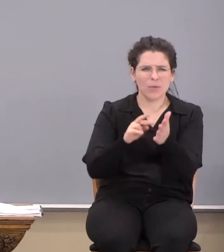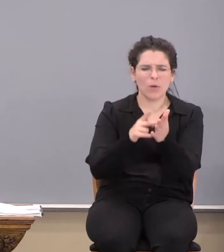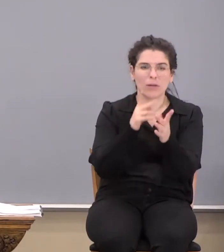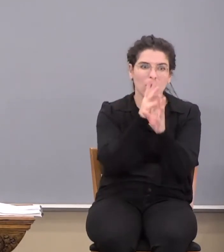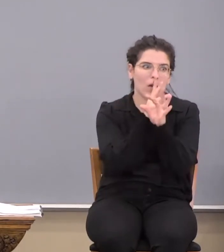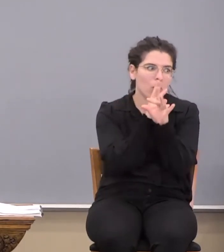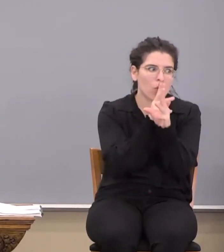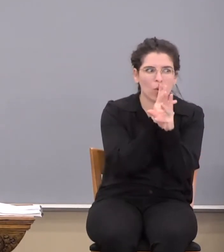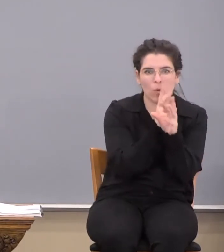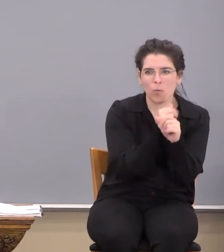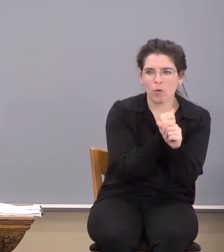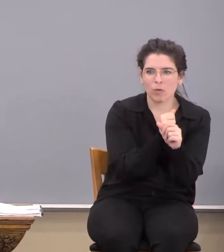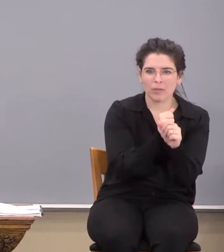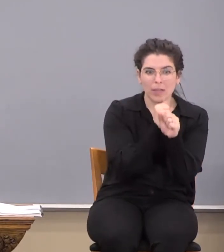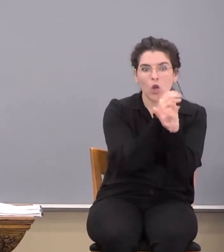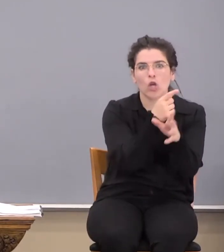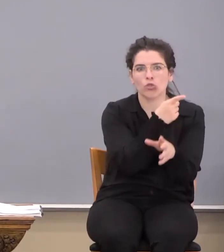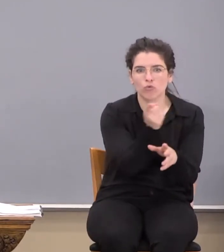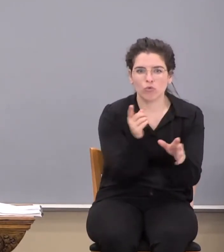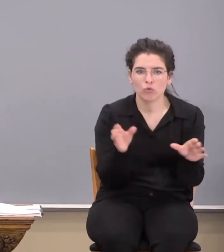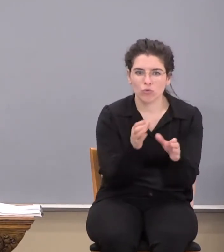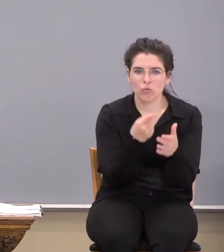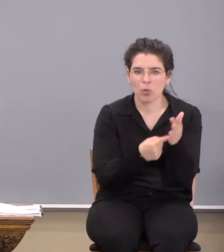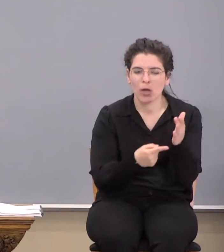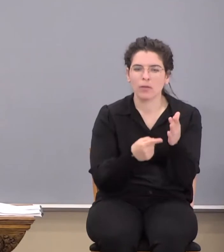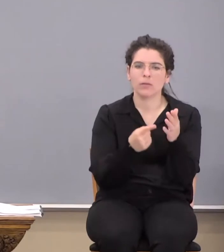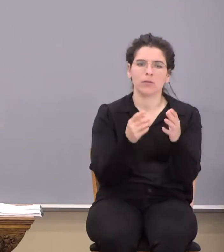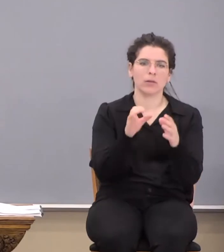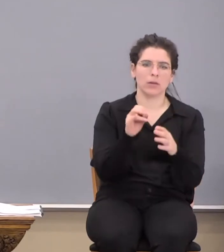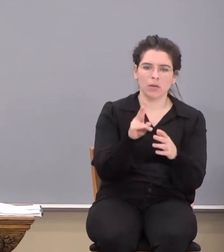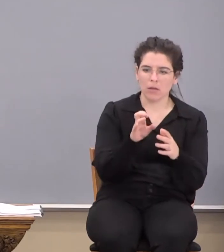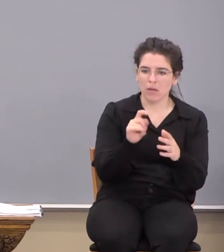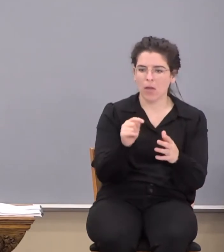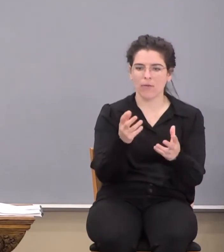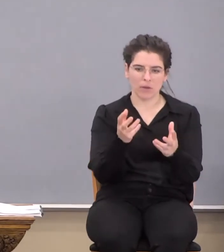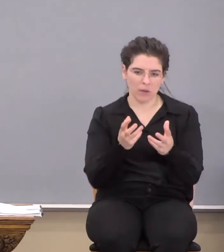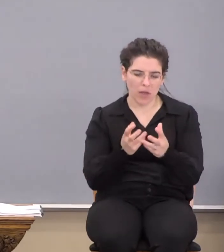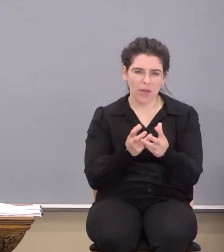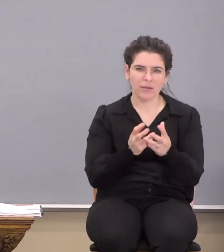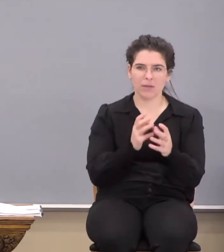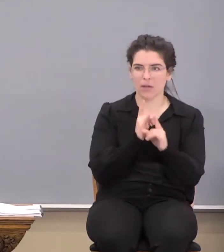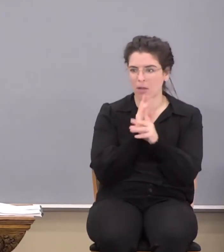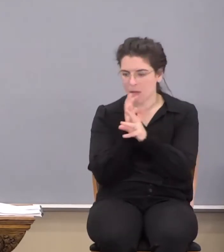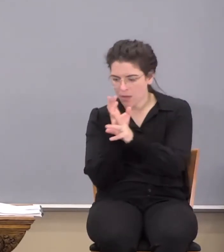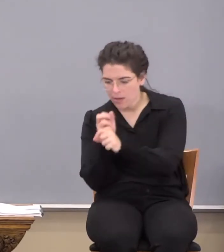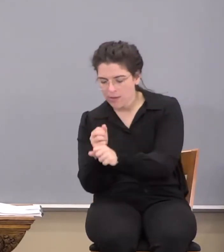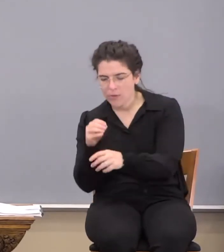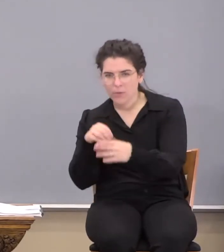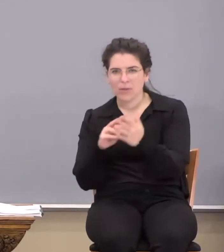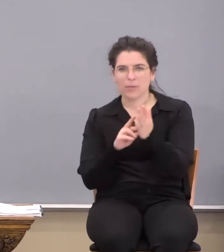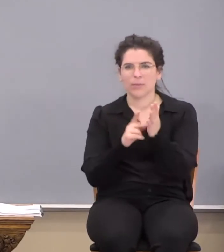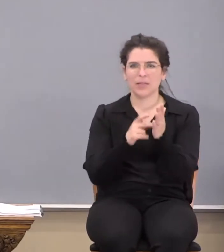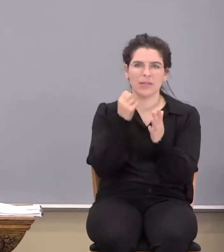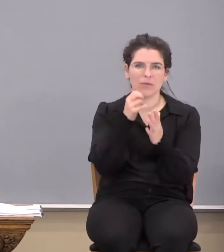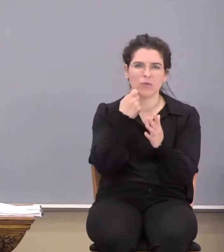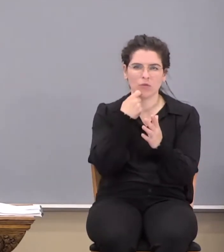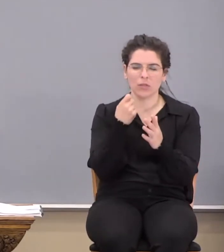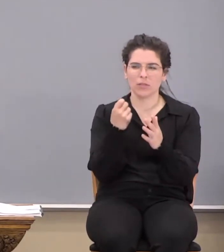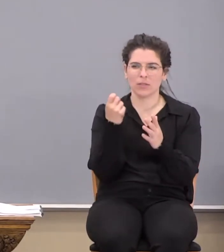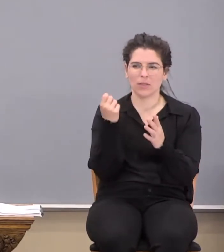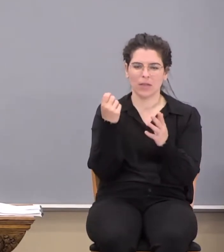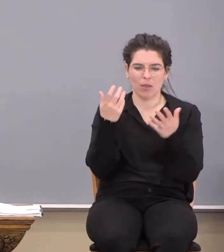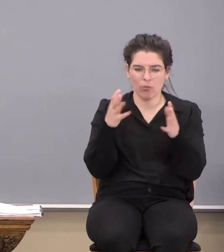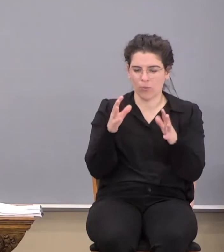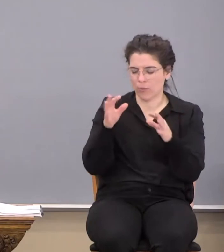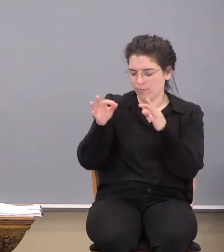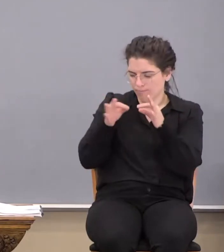They entice you to do what? What do they do? To covet lust that leads you away. So in the context, if he just got through telling